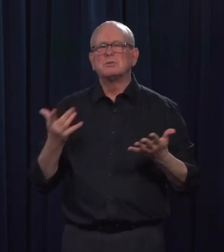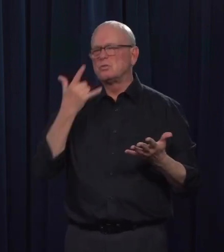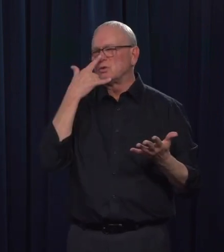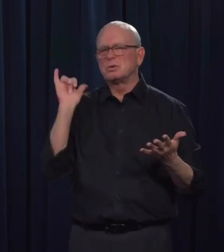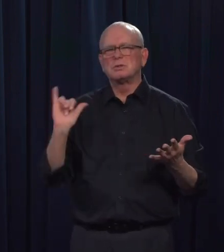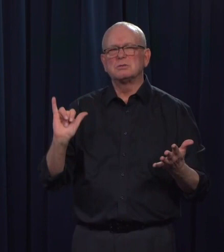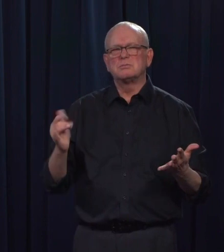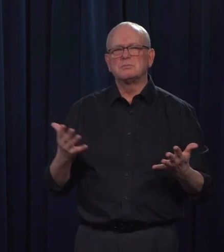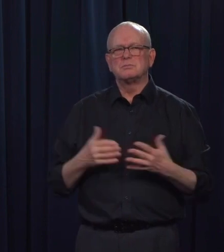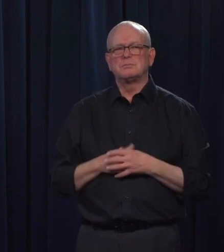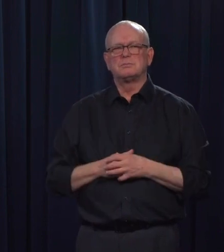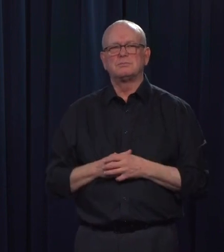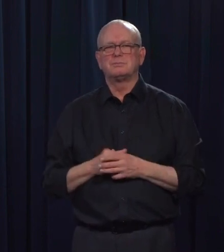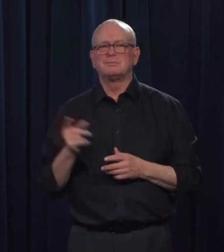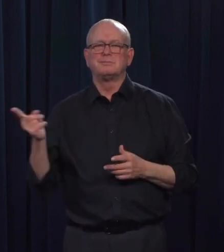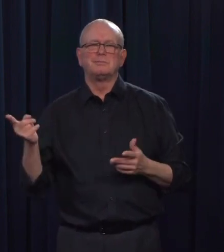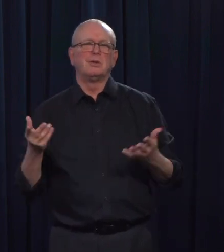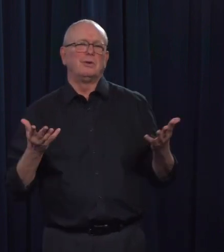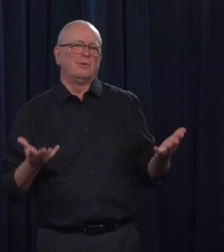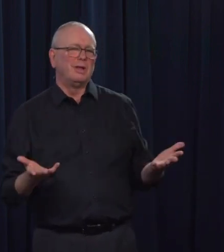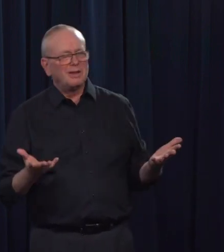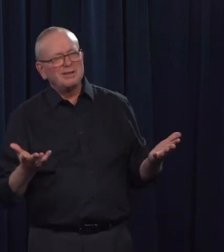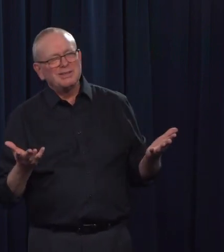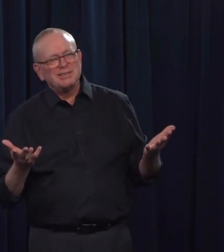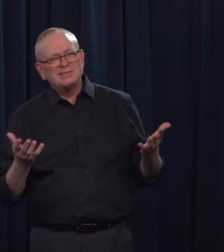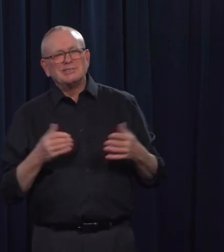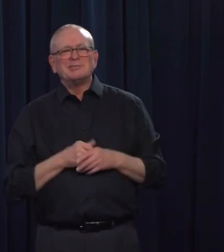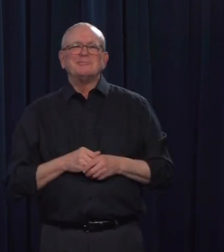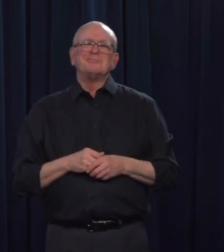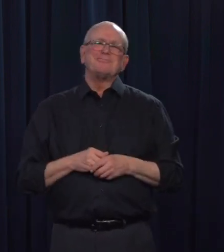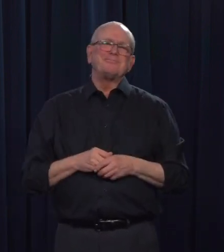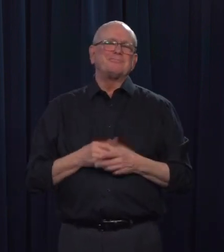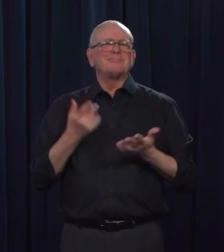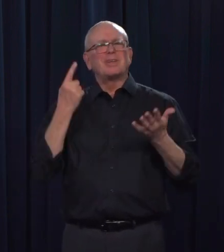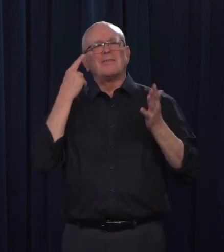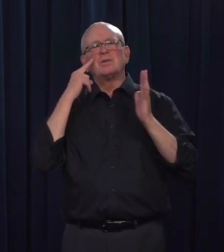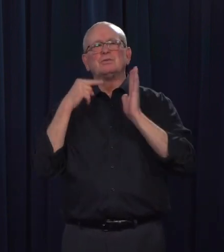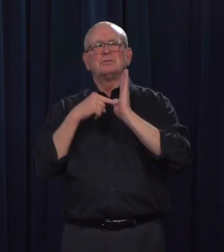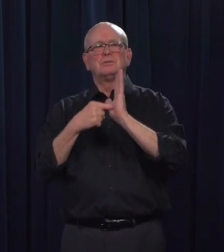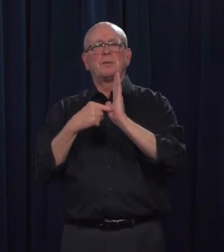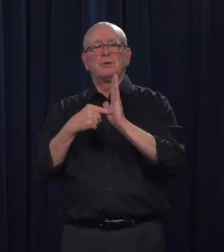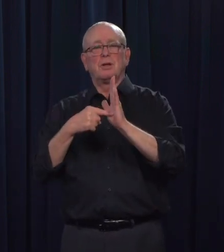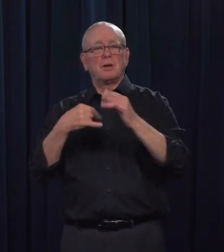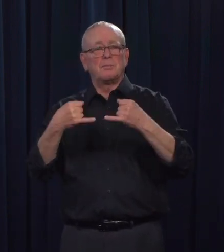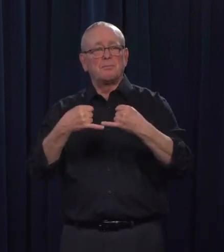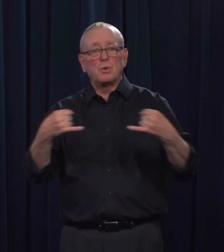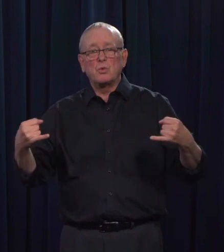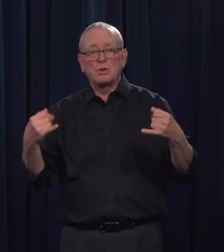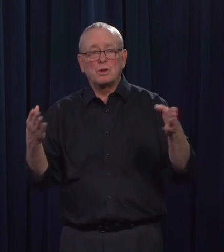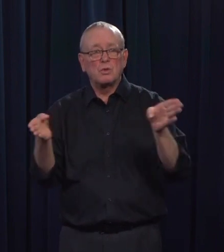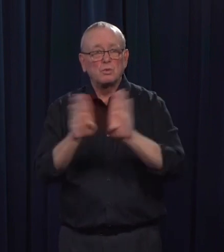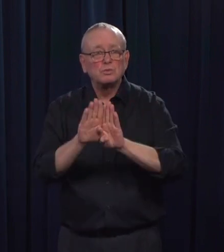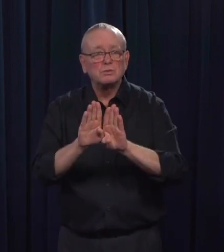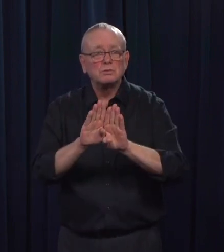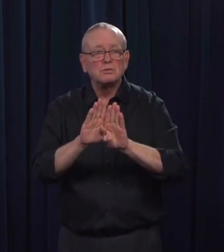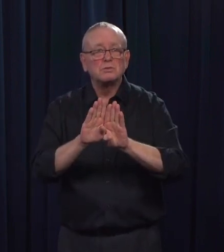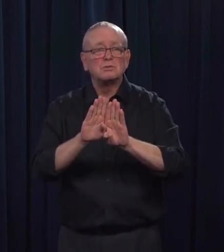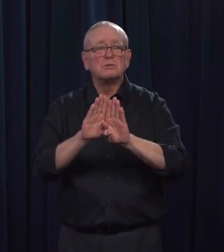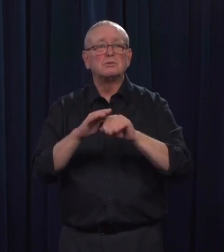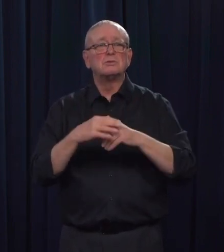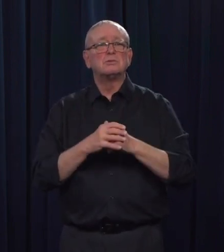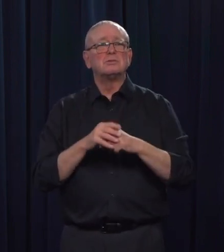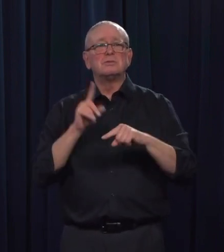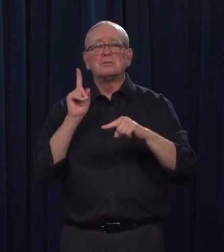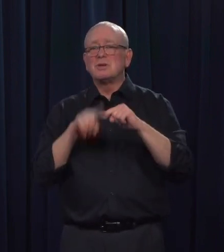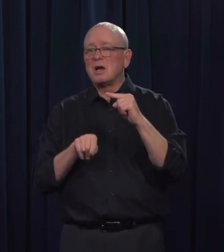not to go into hypotheticals, but if the border were to close, for example, that there would have to be extra government measures to make sure that we would do everything that we could to